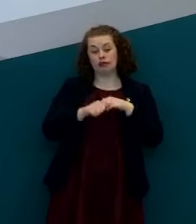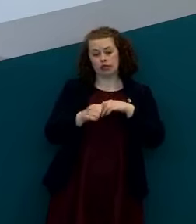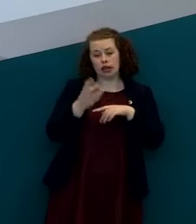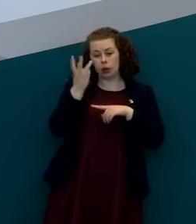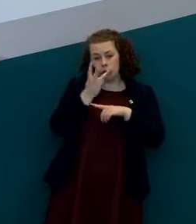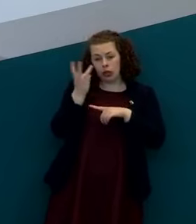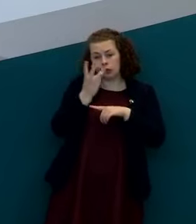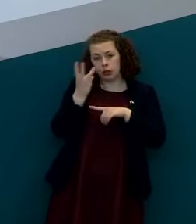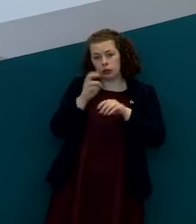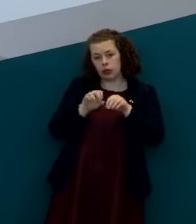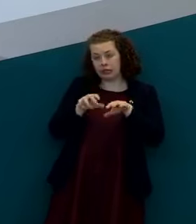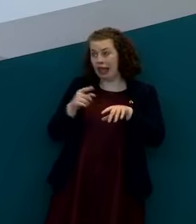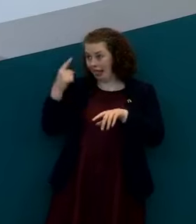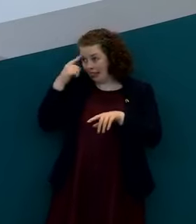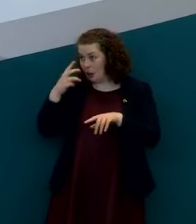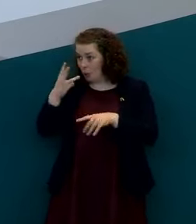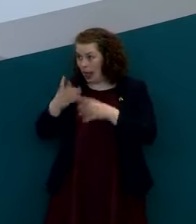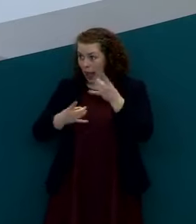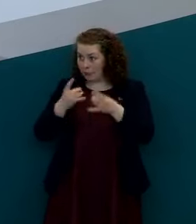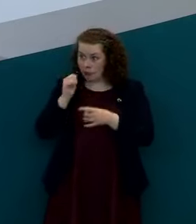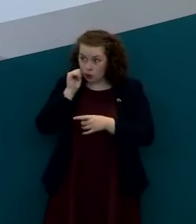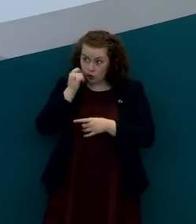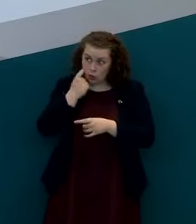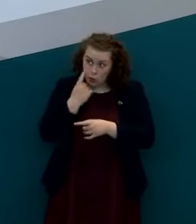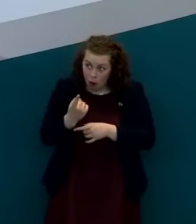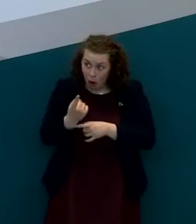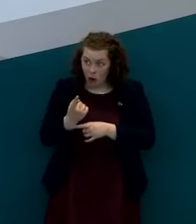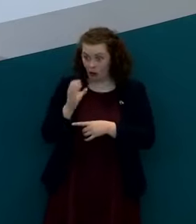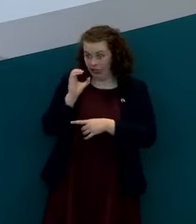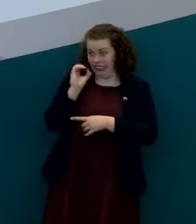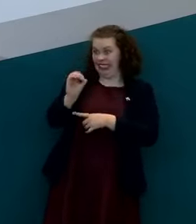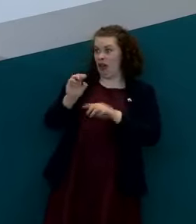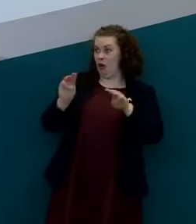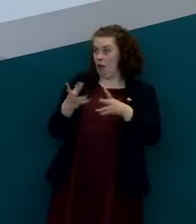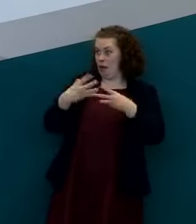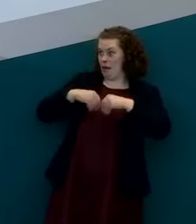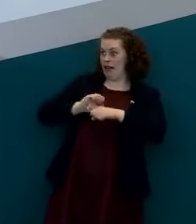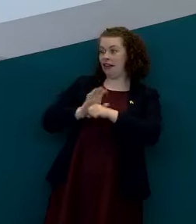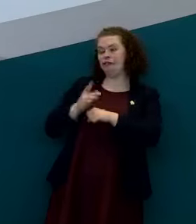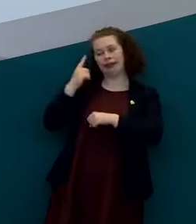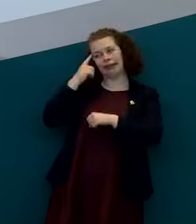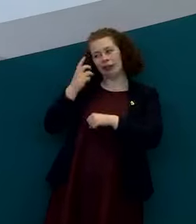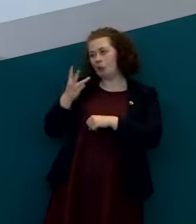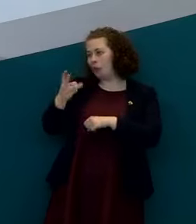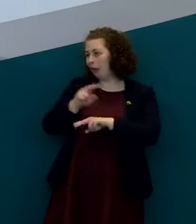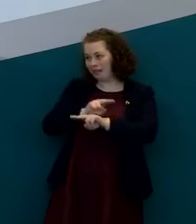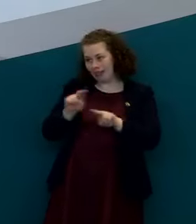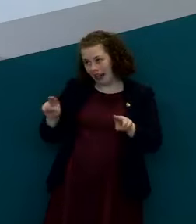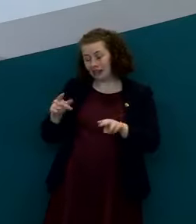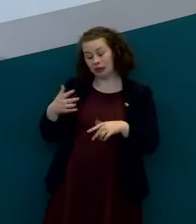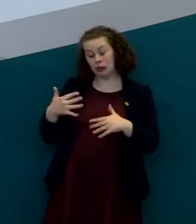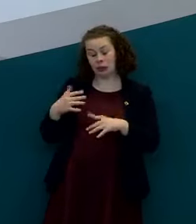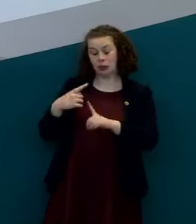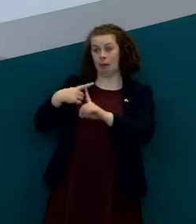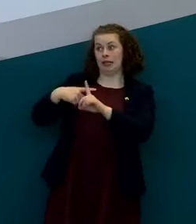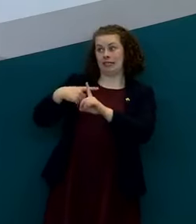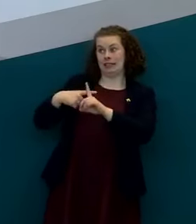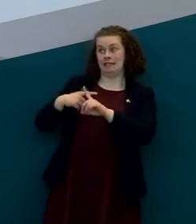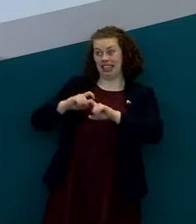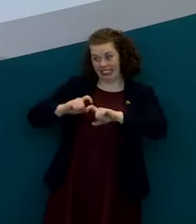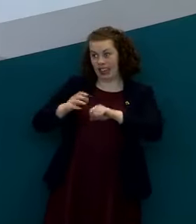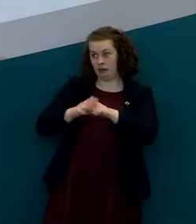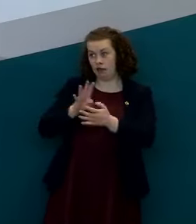not anticipating the scenario the very optimistic scenario that you're describing of getting down to uh to zero on a sustained basis for 14 days